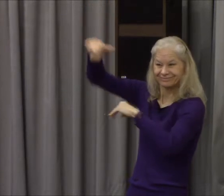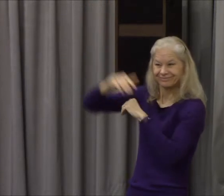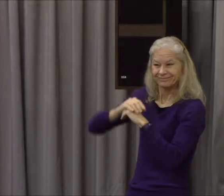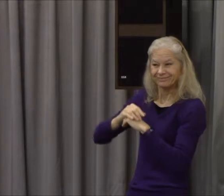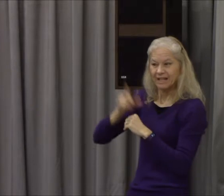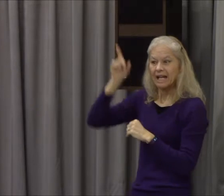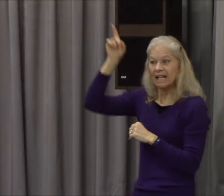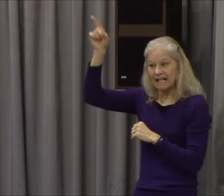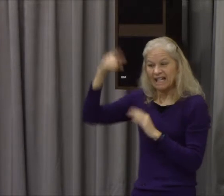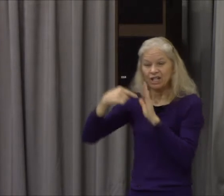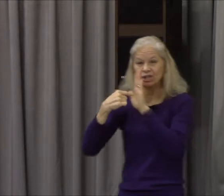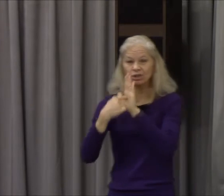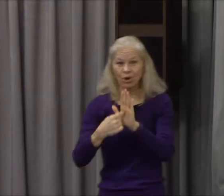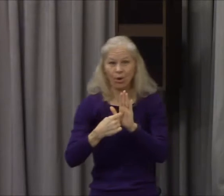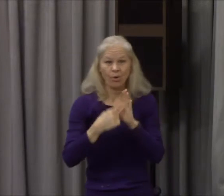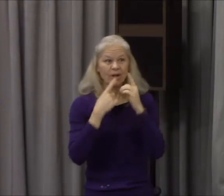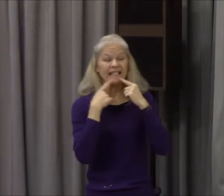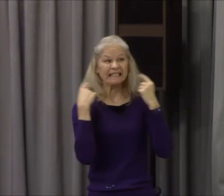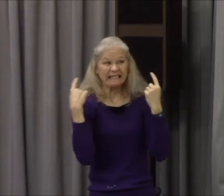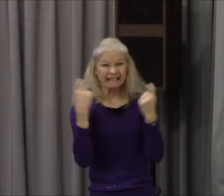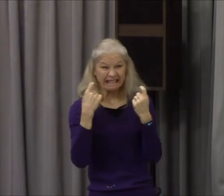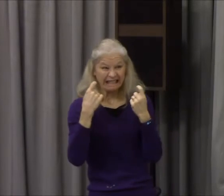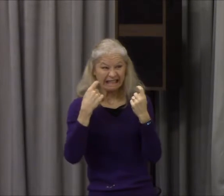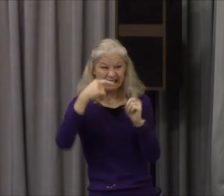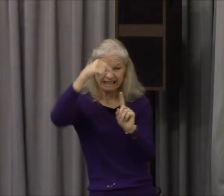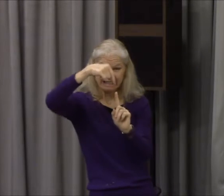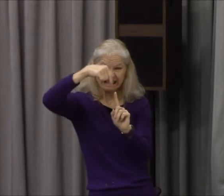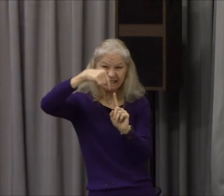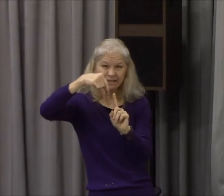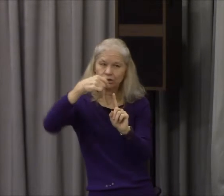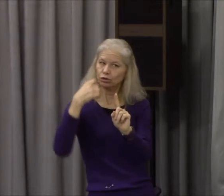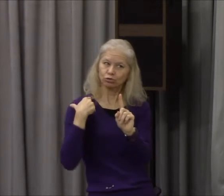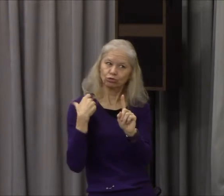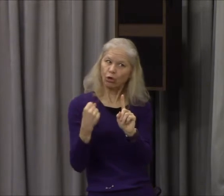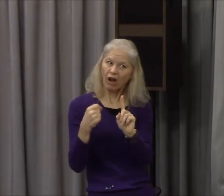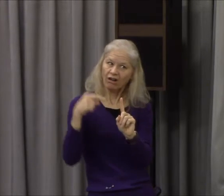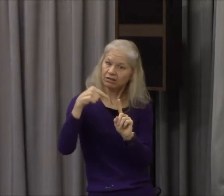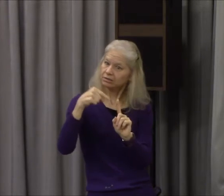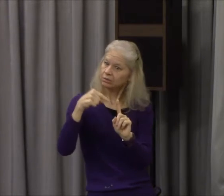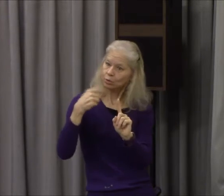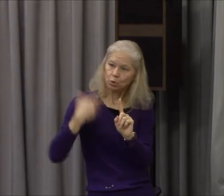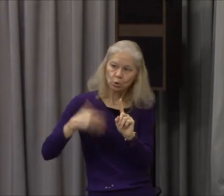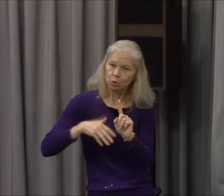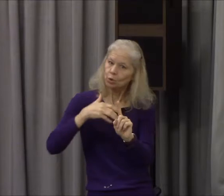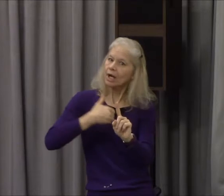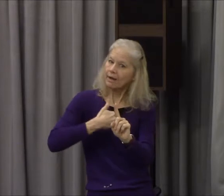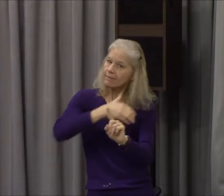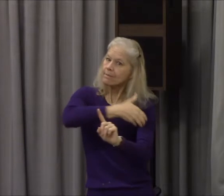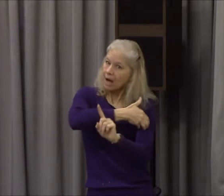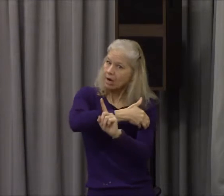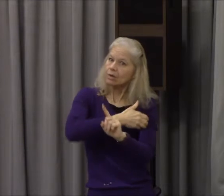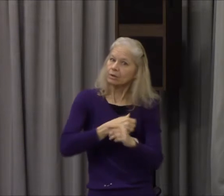when those elders and all that were up there on that mount before Moses and Joshua went on further alone